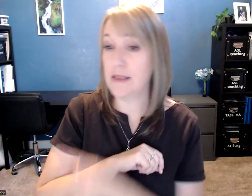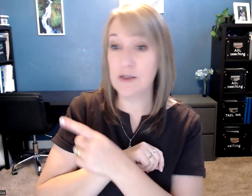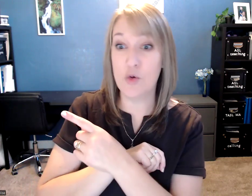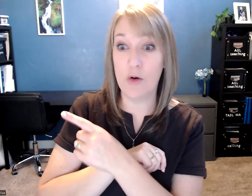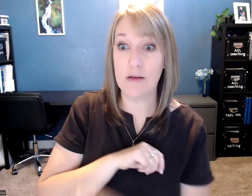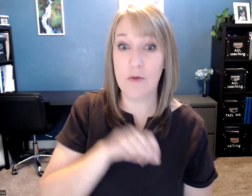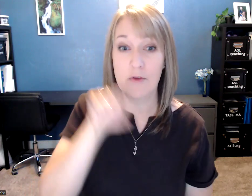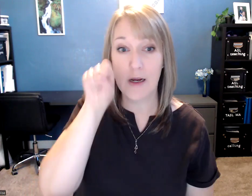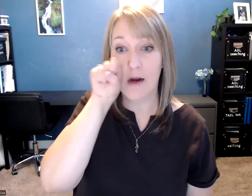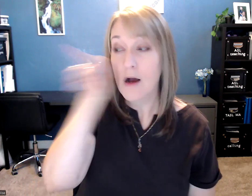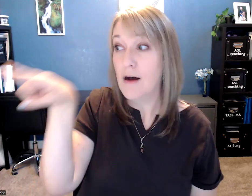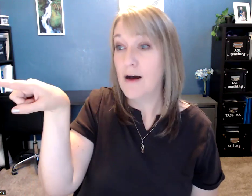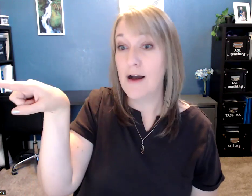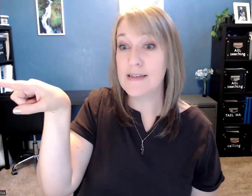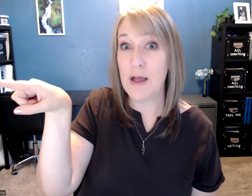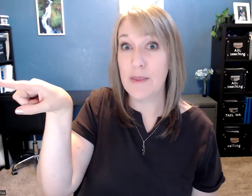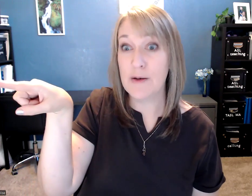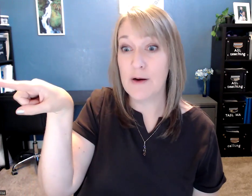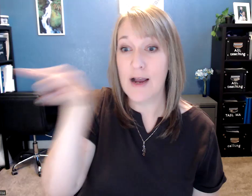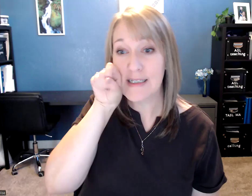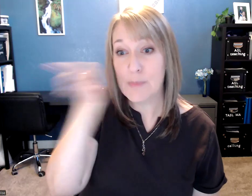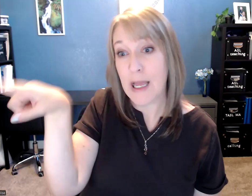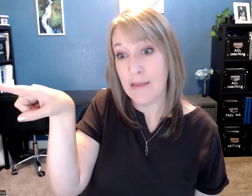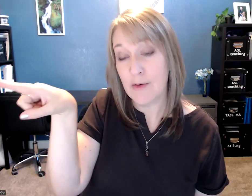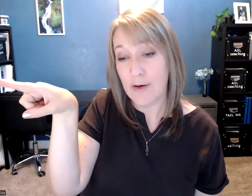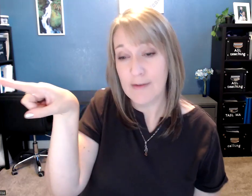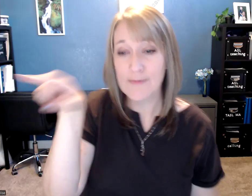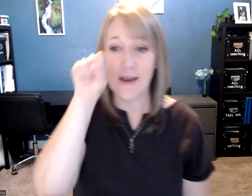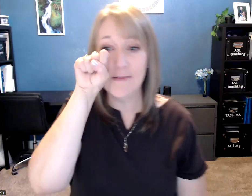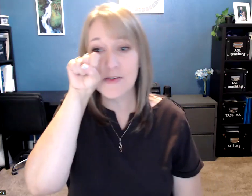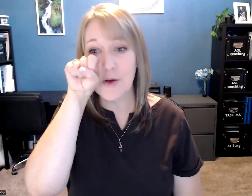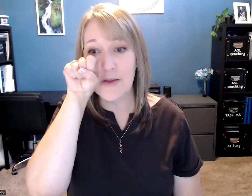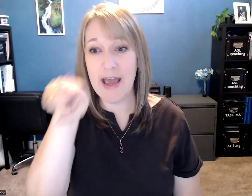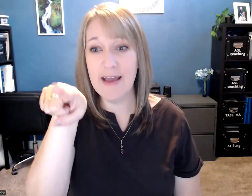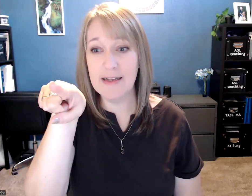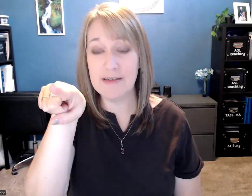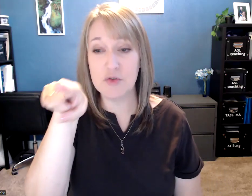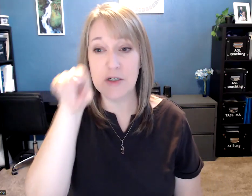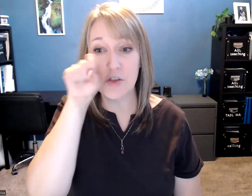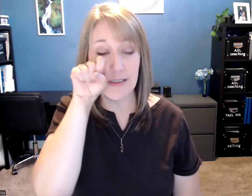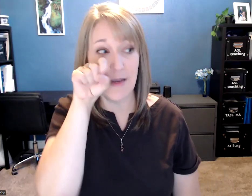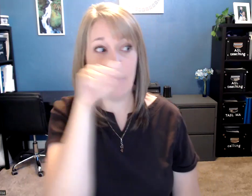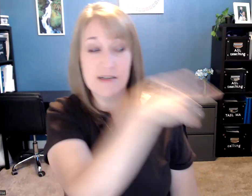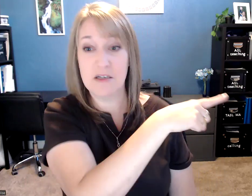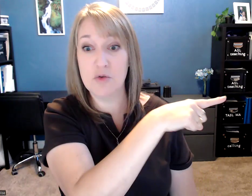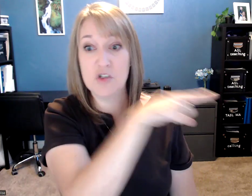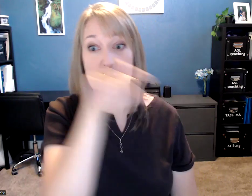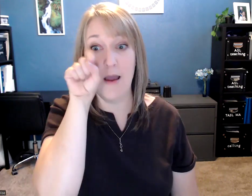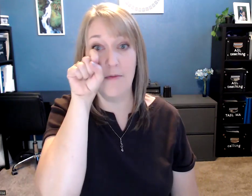at the door over here, I spot the door. I spy the door. Okay. So that is a directional sign because it goes to whatever